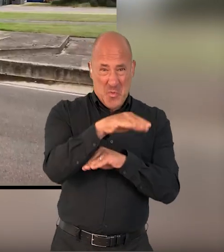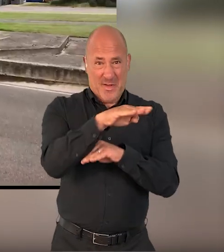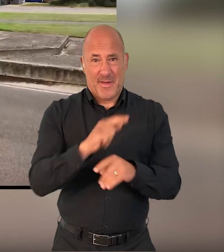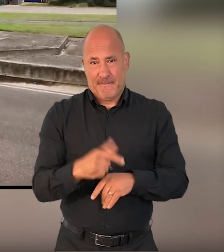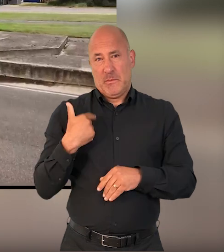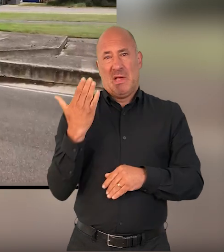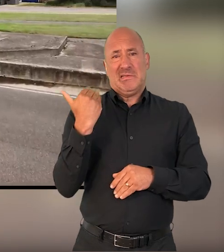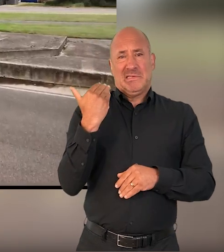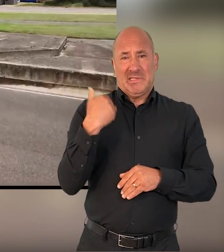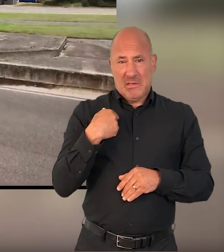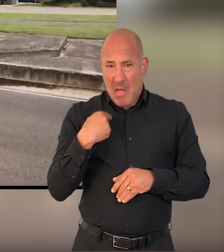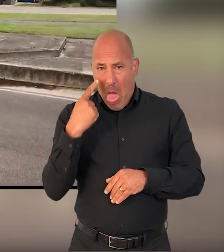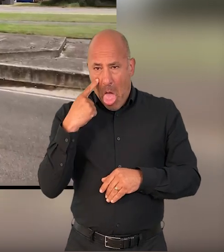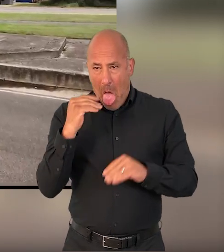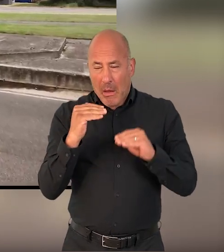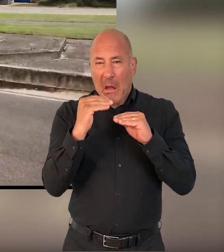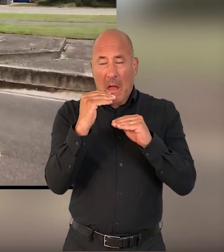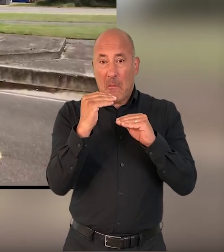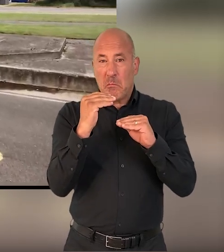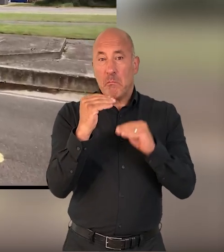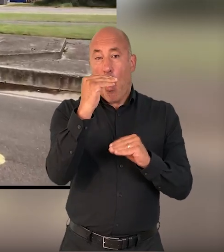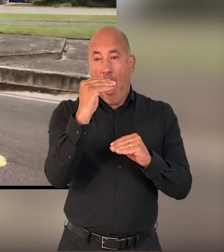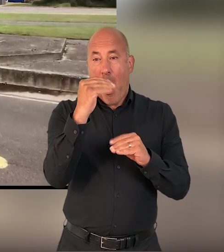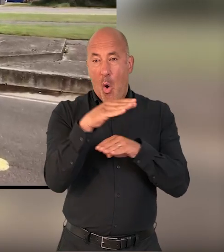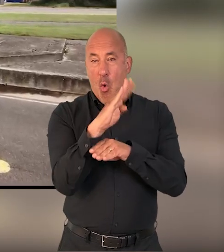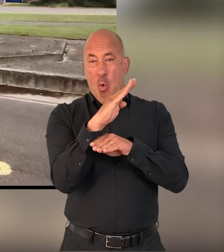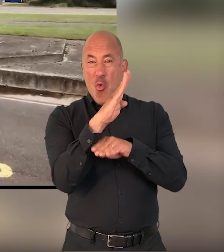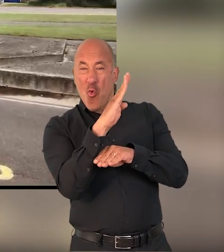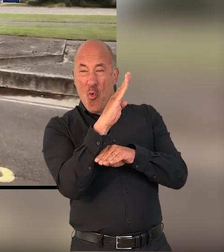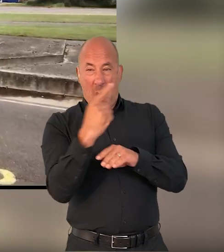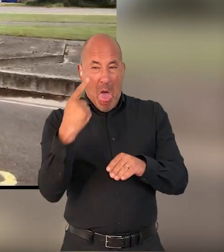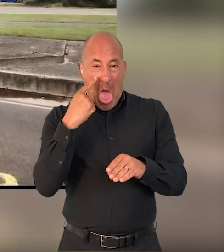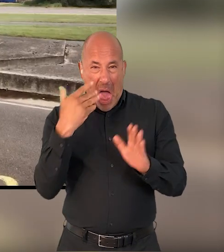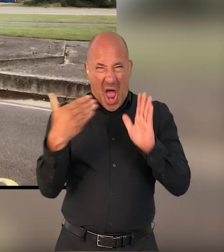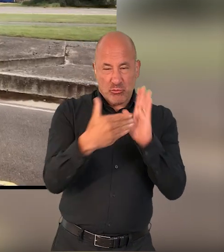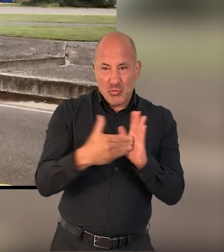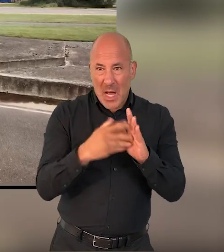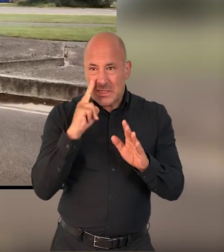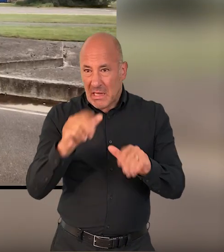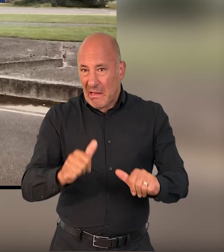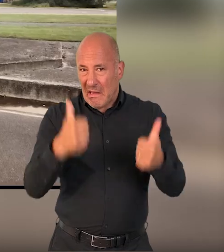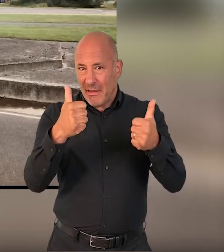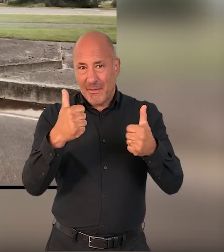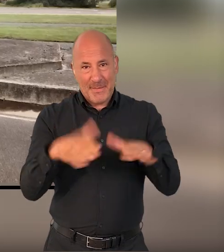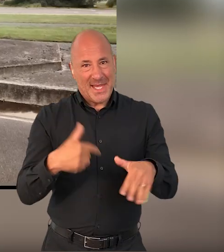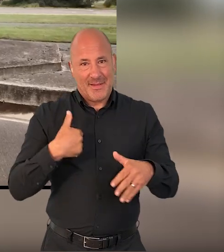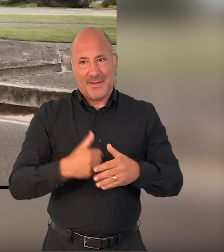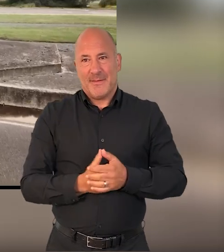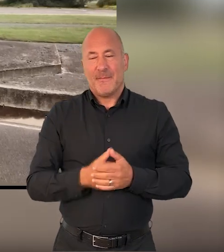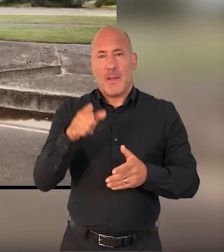at least 1.75. And in our trials recently, we've actually made this vehicle go above and beyond both of those basic requirements.